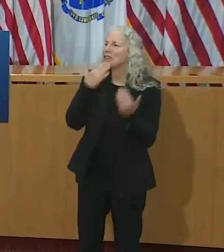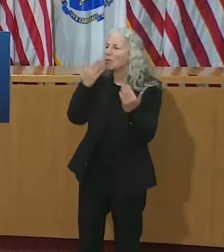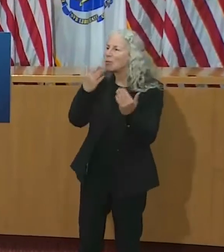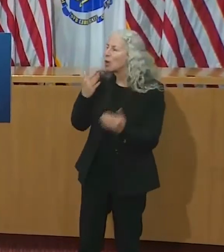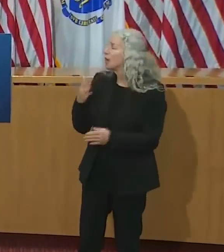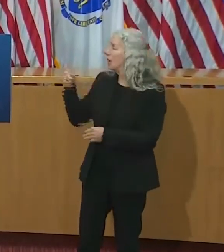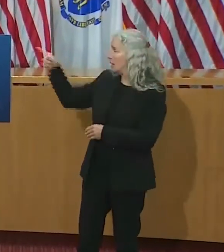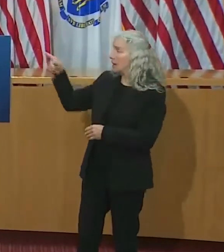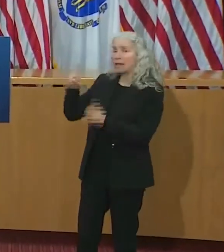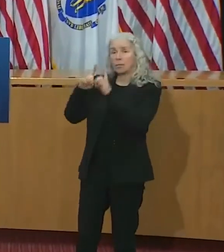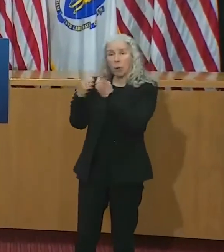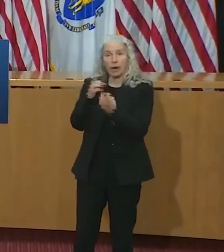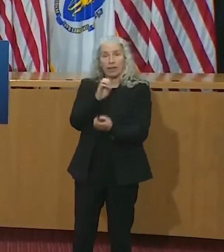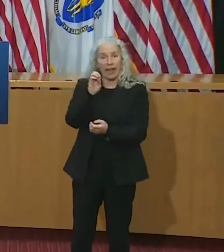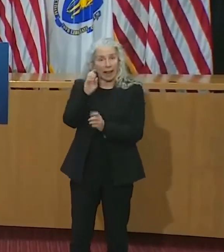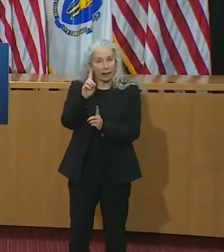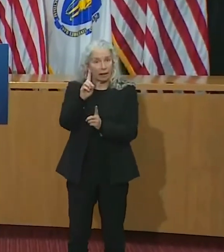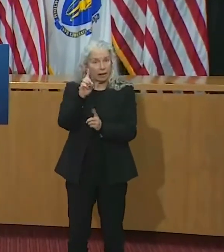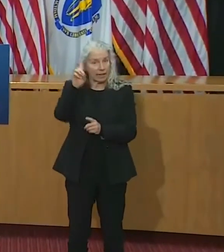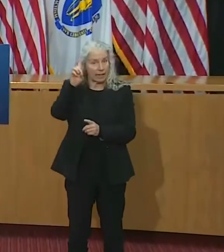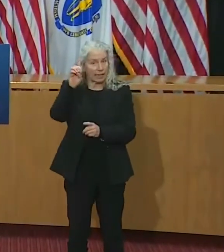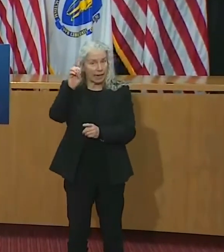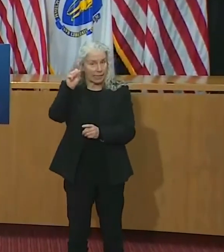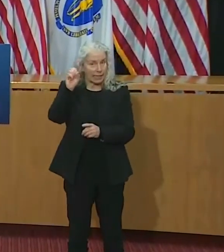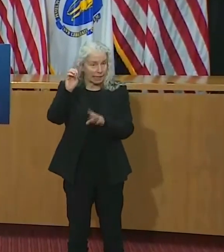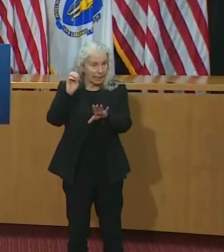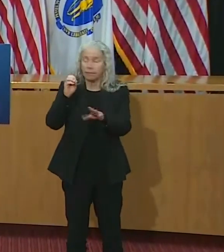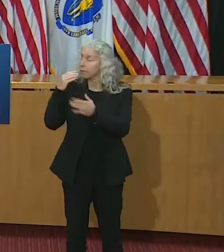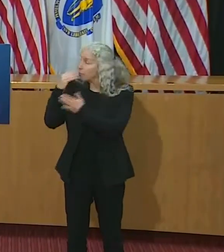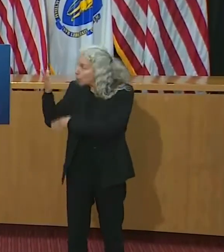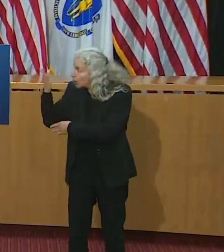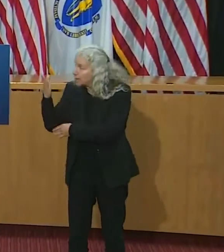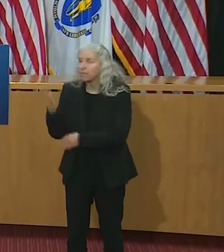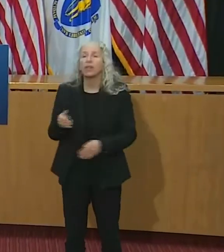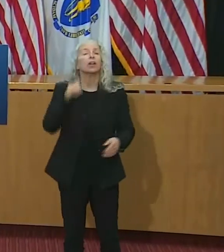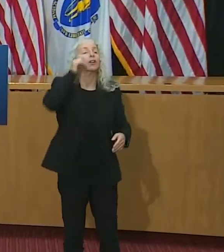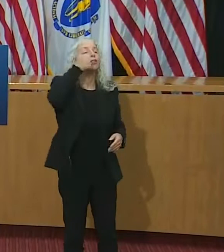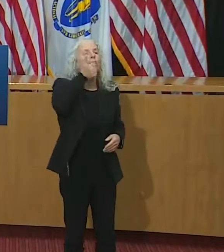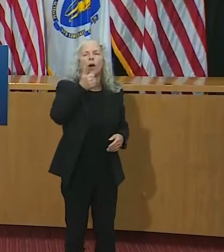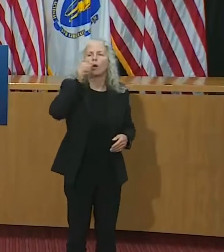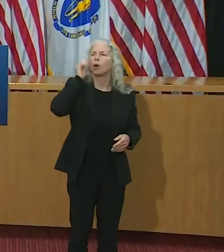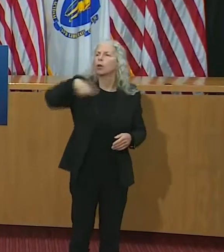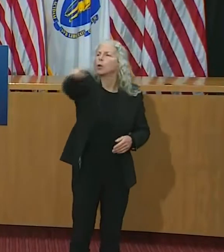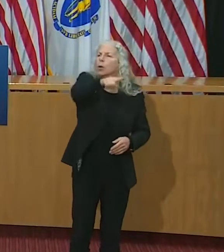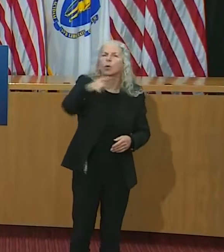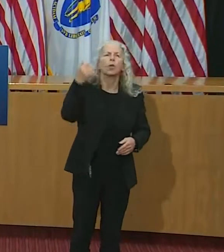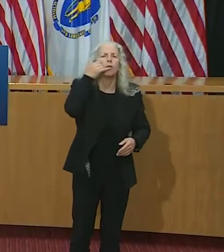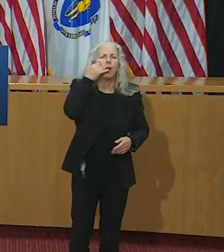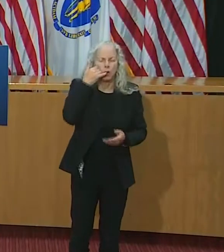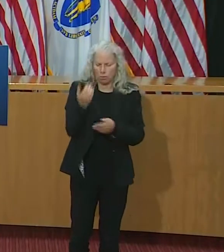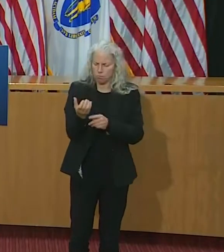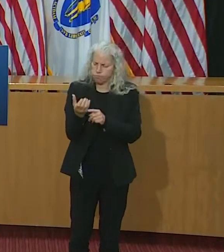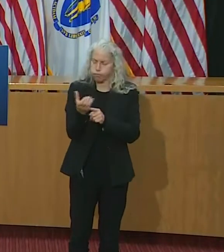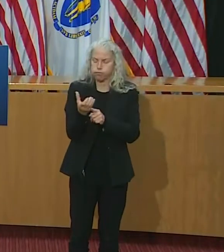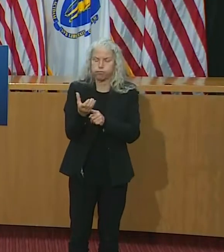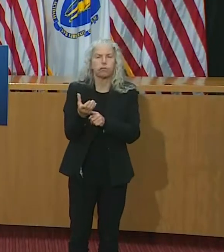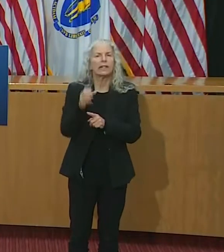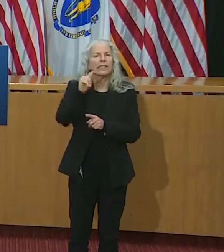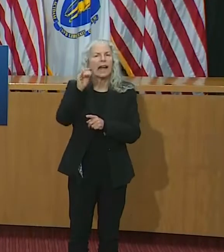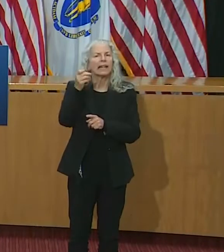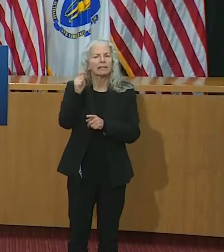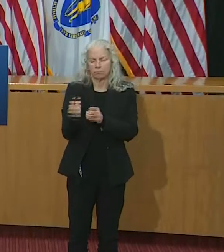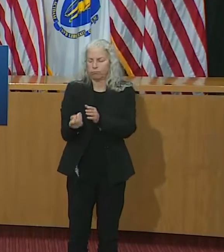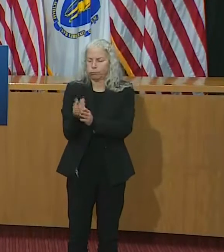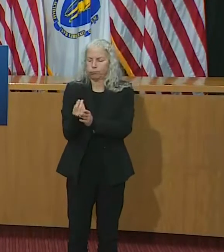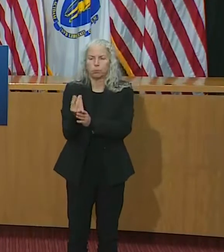So tomorrow, a message from the Department of Public Health Commissioner Monica Burrell will be sent to 4.5 million phone lines across